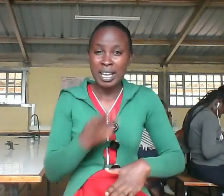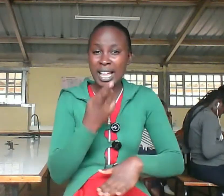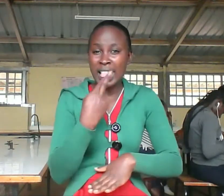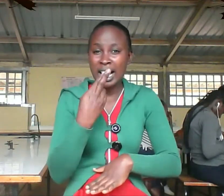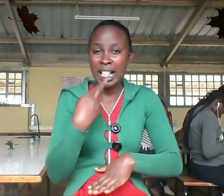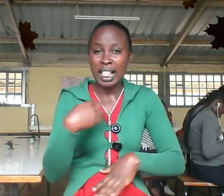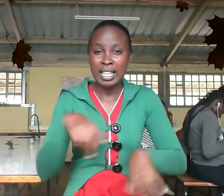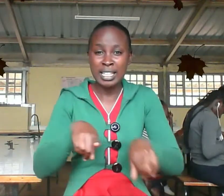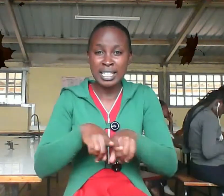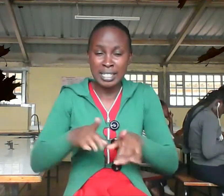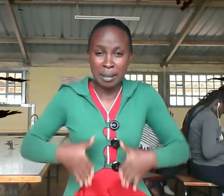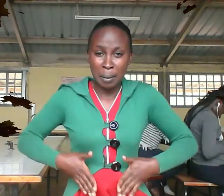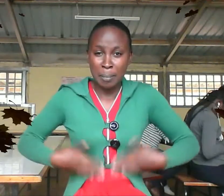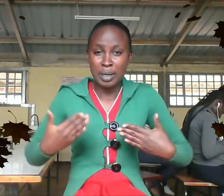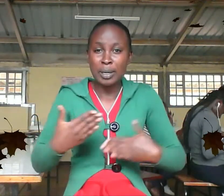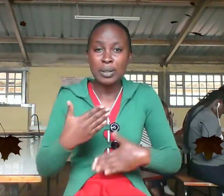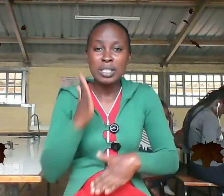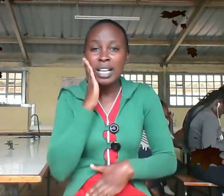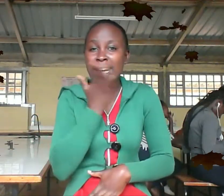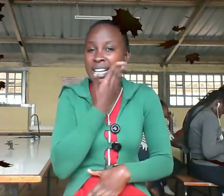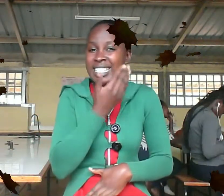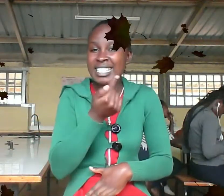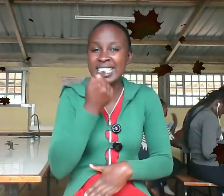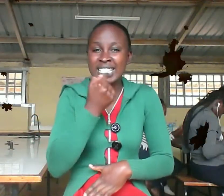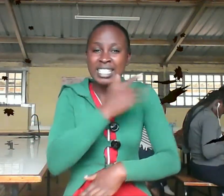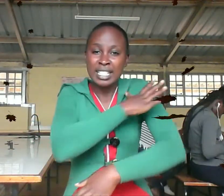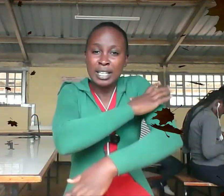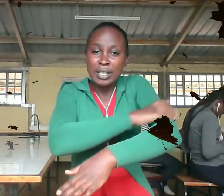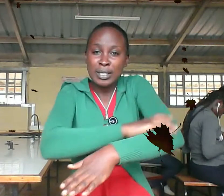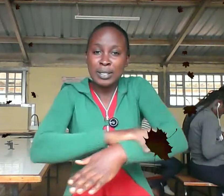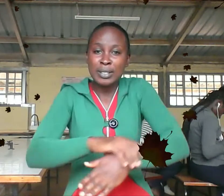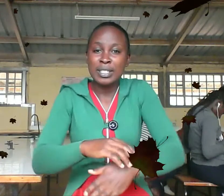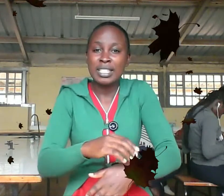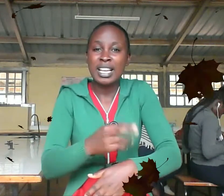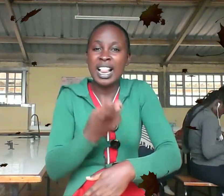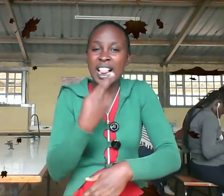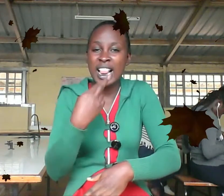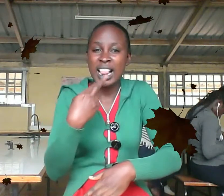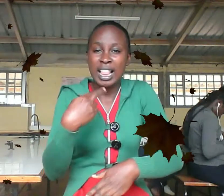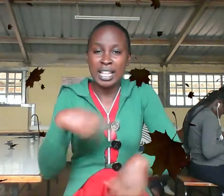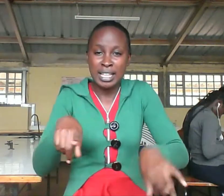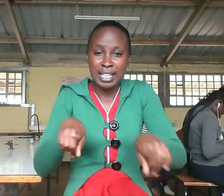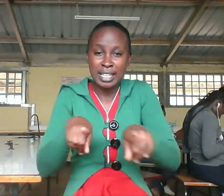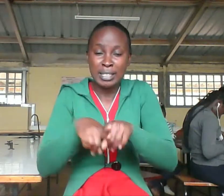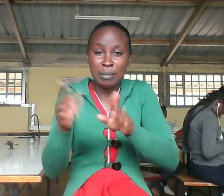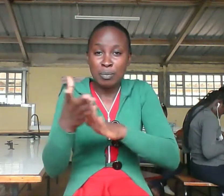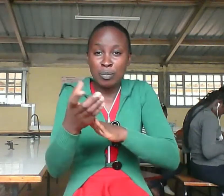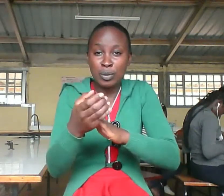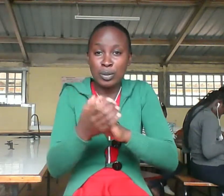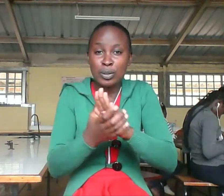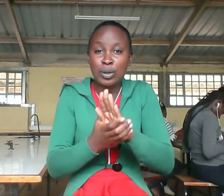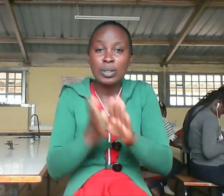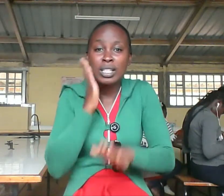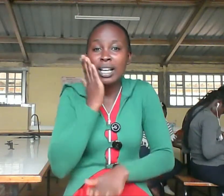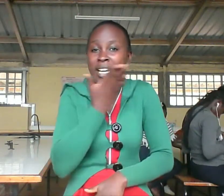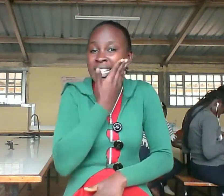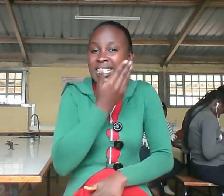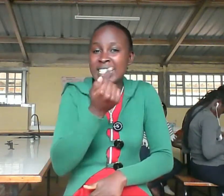blouse red sweater a pair of white shorts and a pair of black